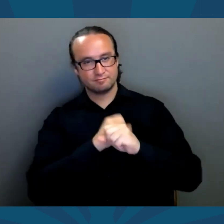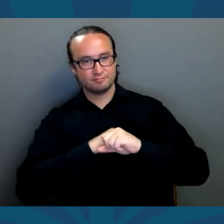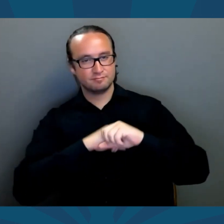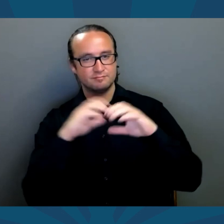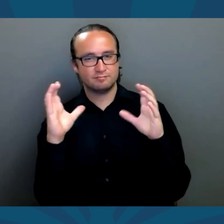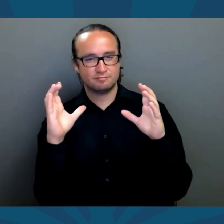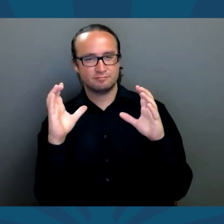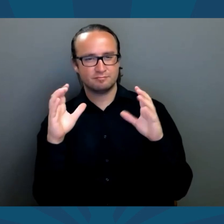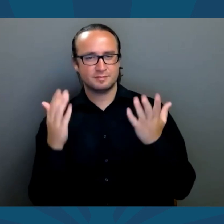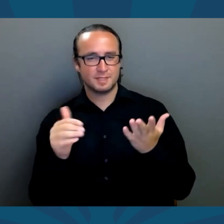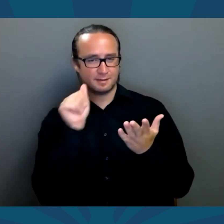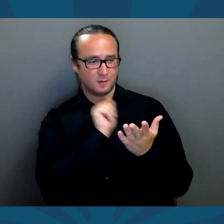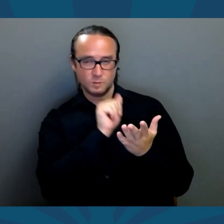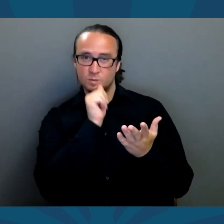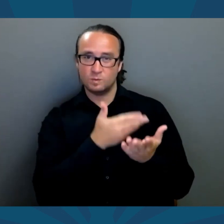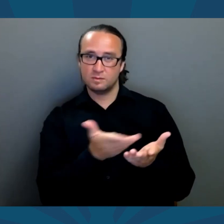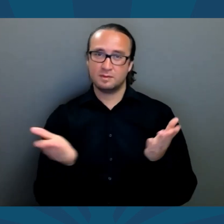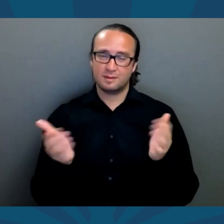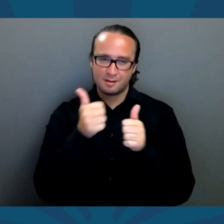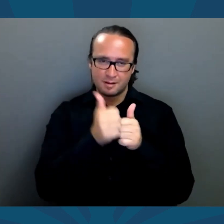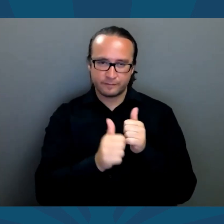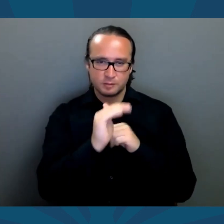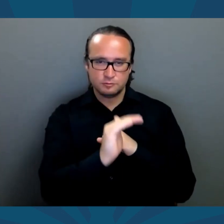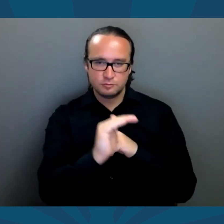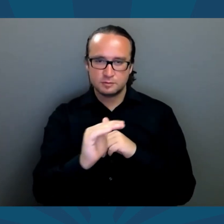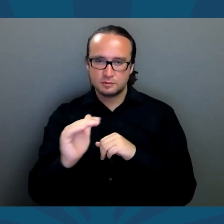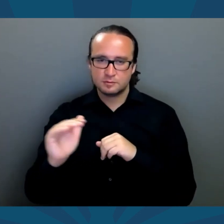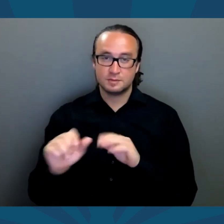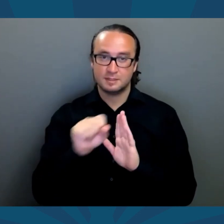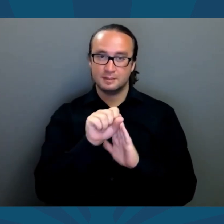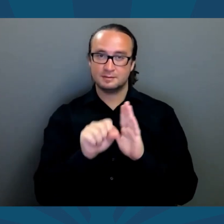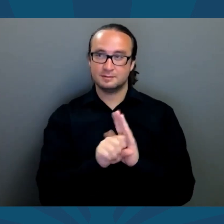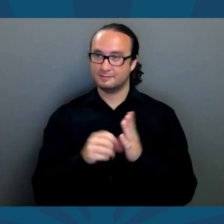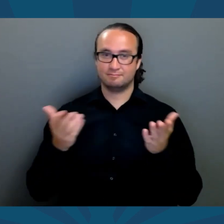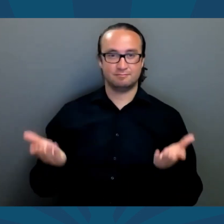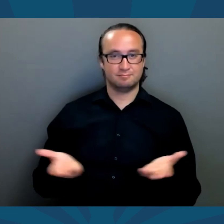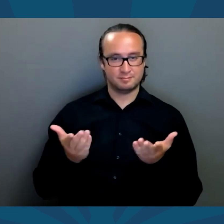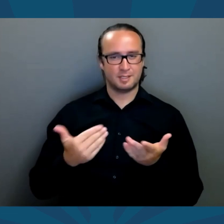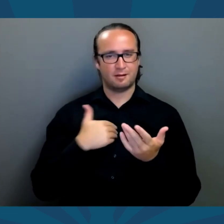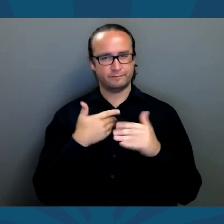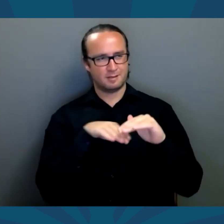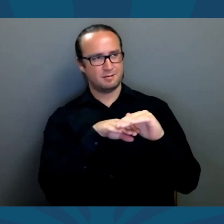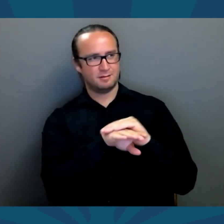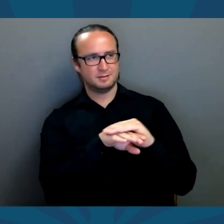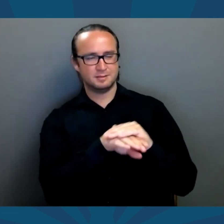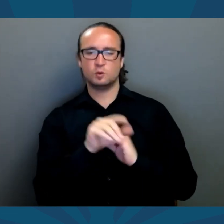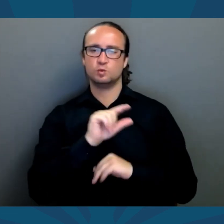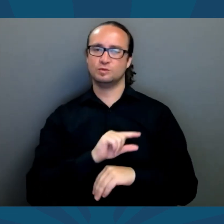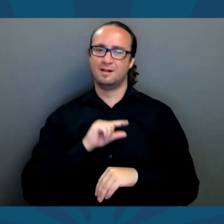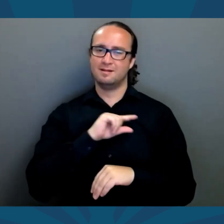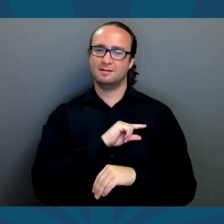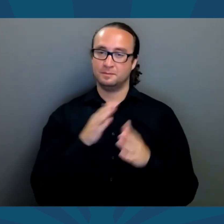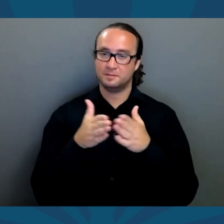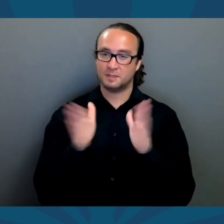My vision is an Arizona where every child in our state can access a quality public education